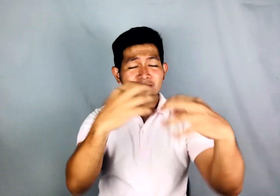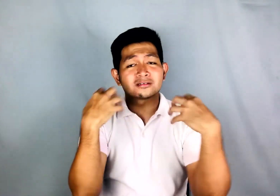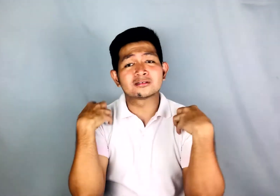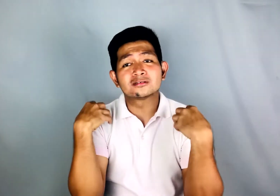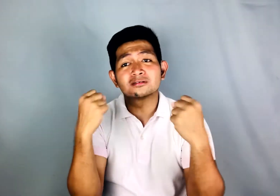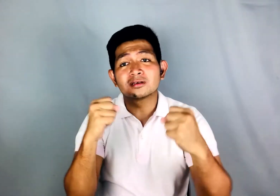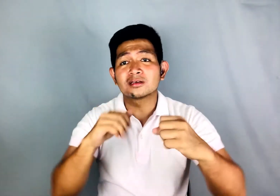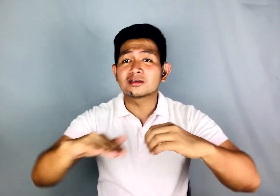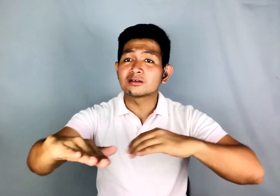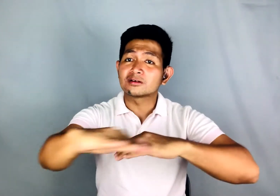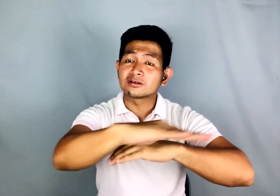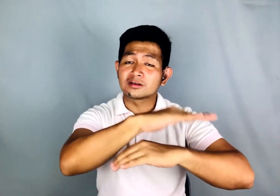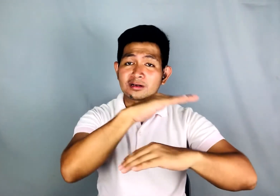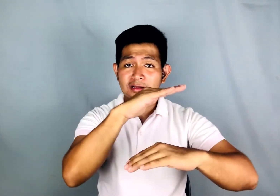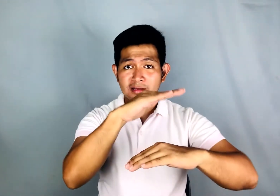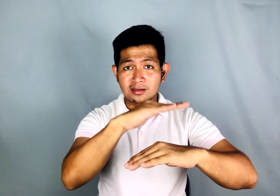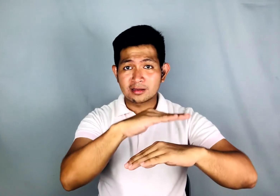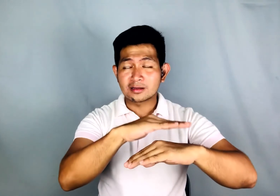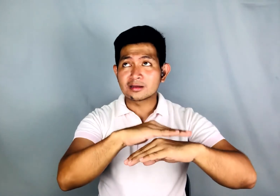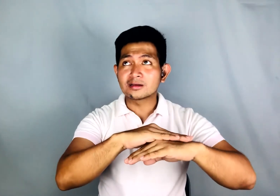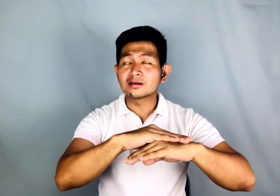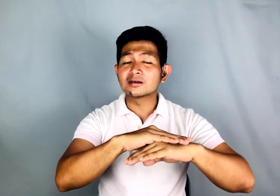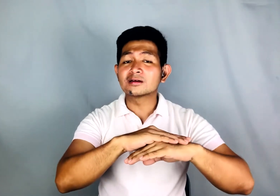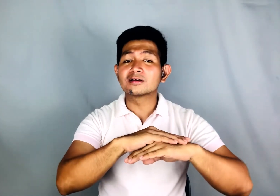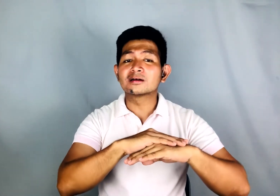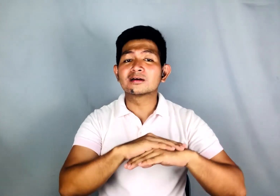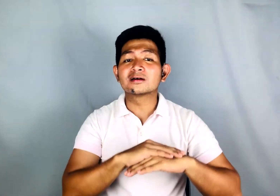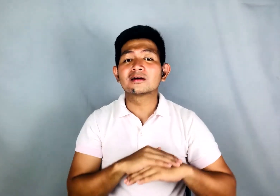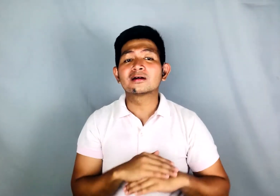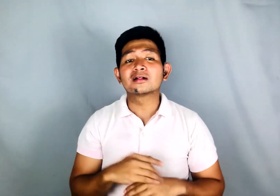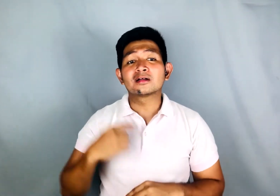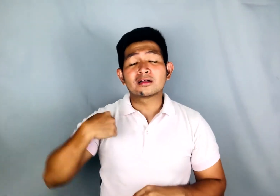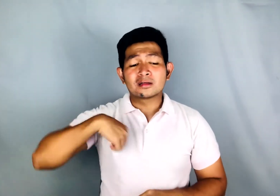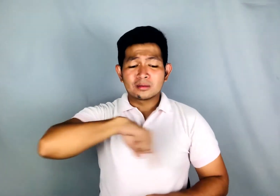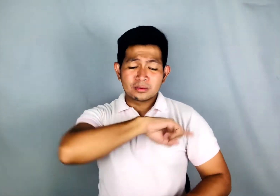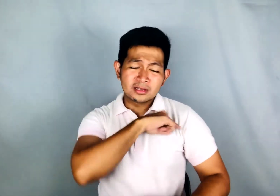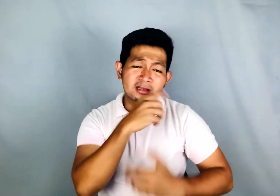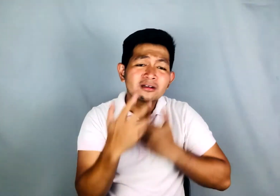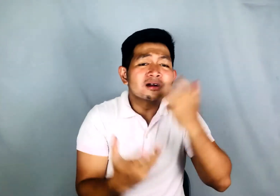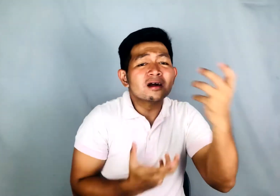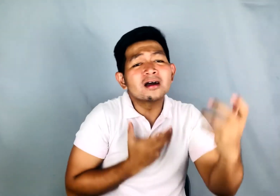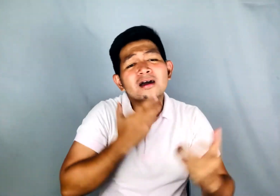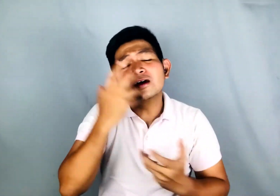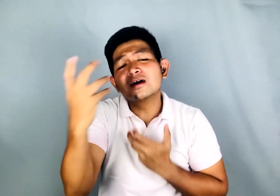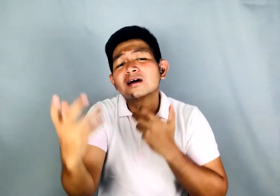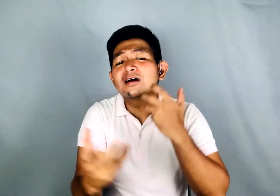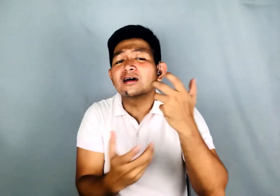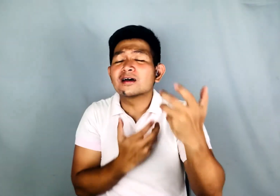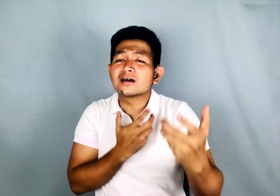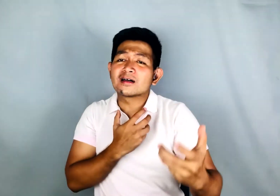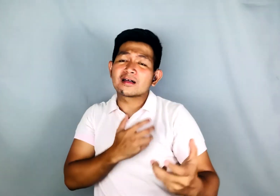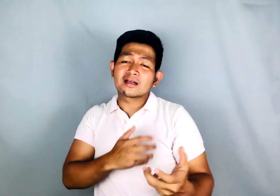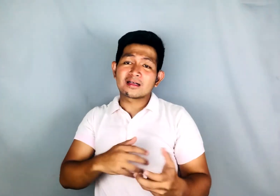Hear our cry and turn our nation back